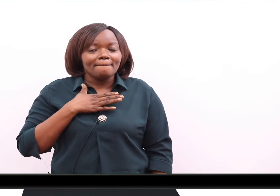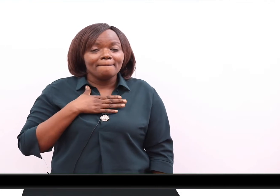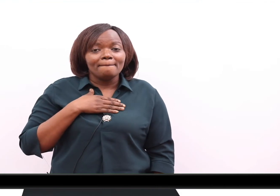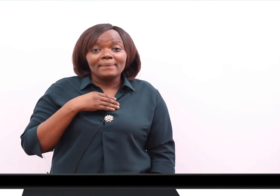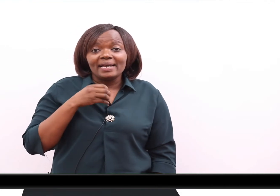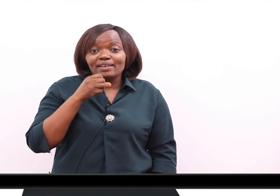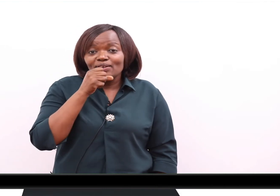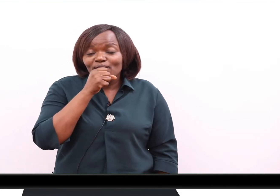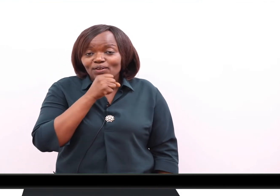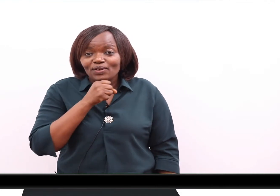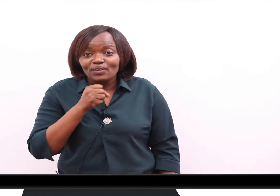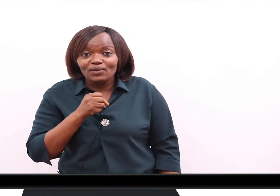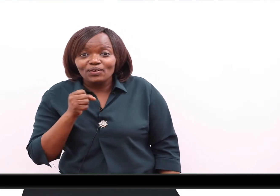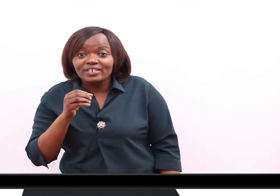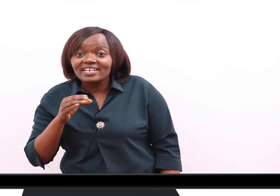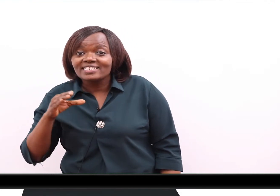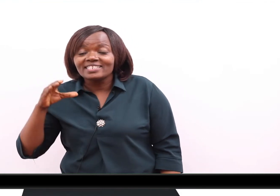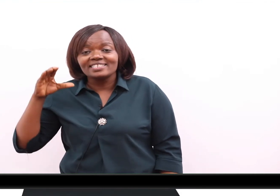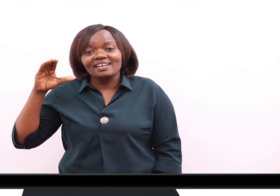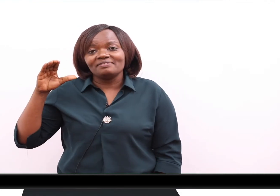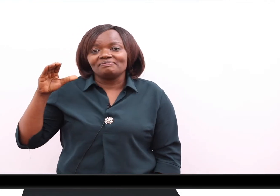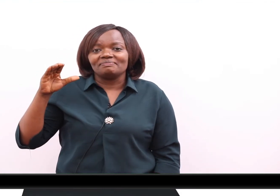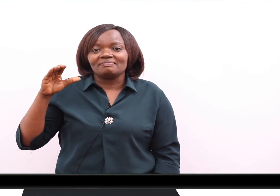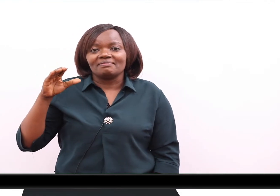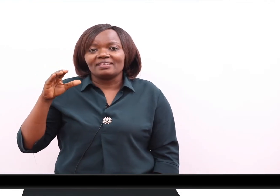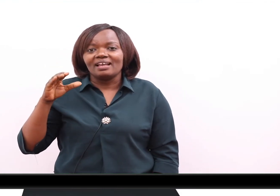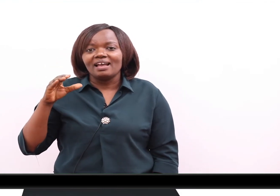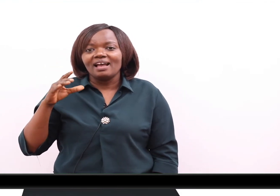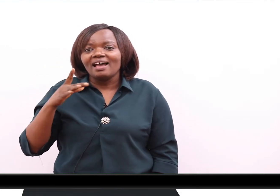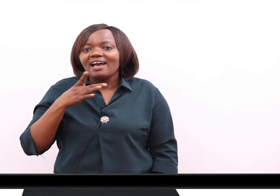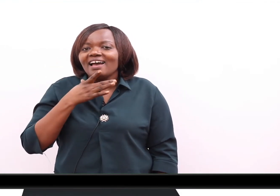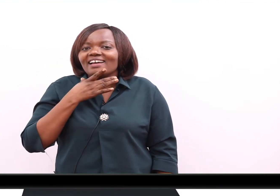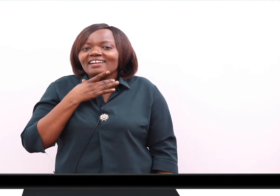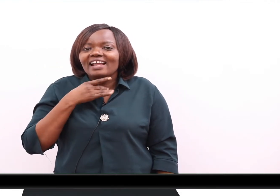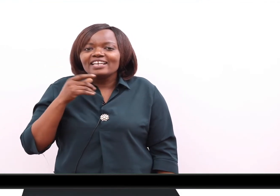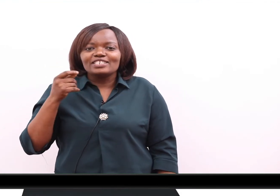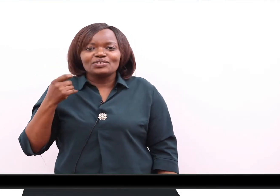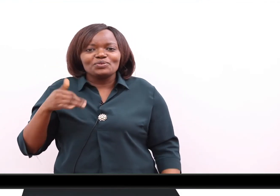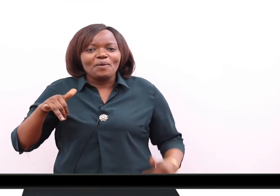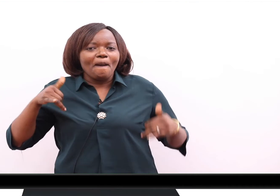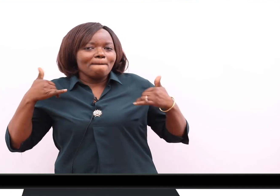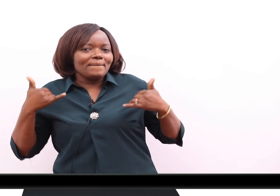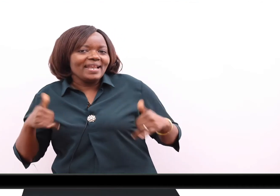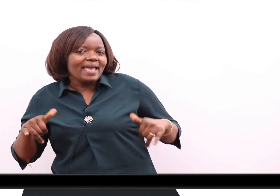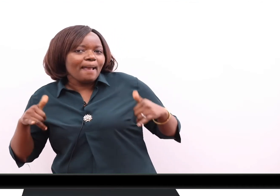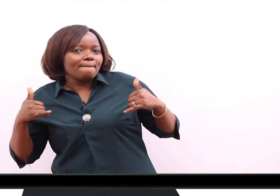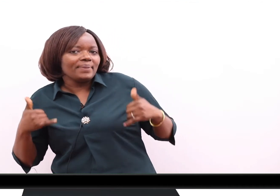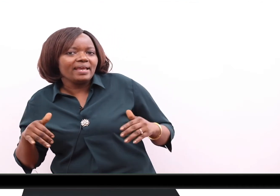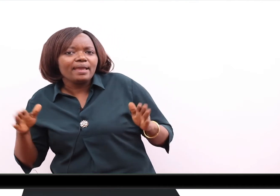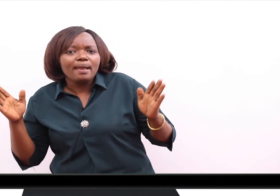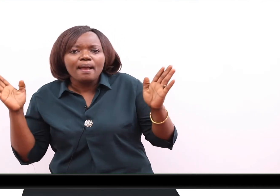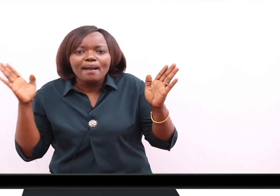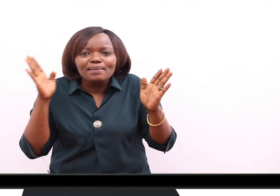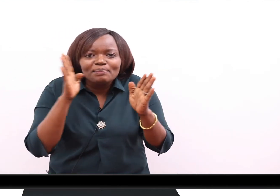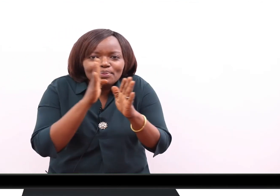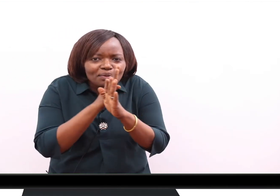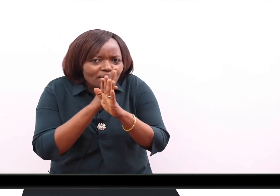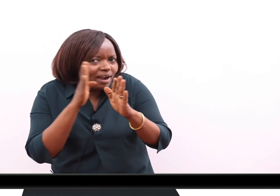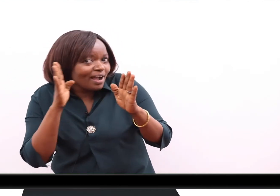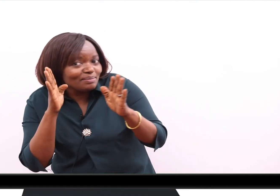My older sister likes to play, play,